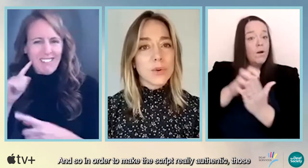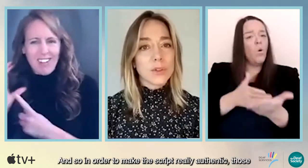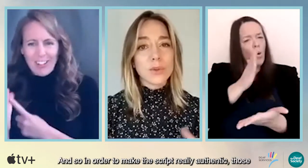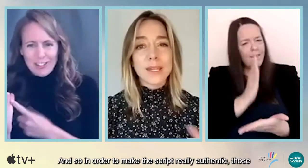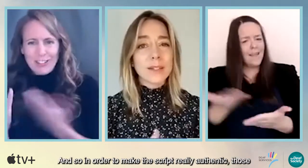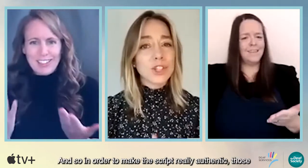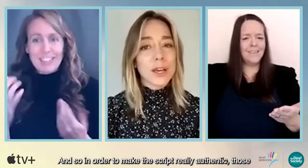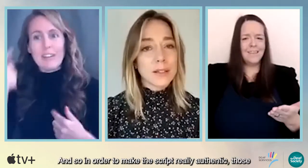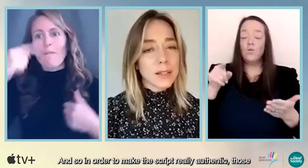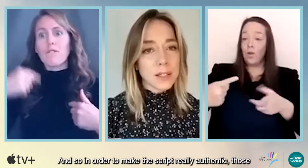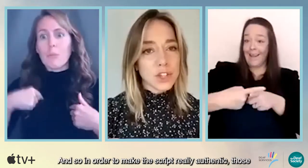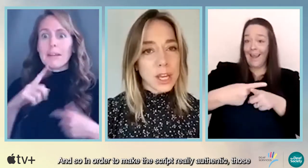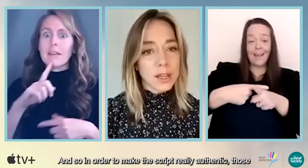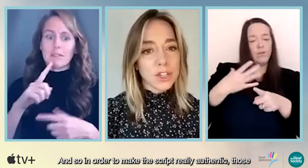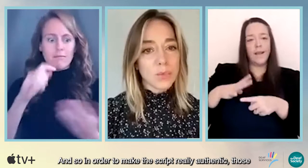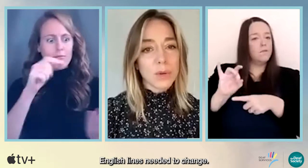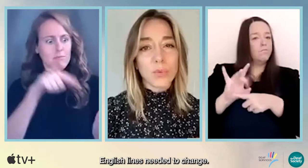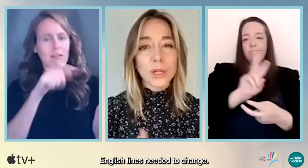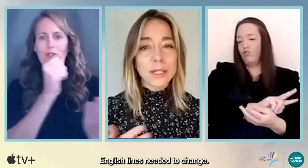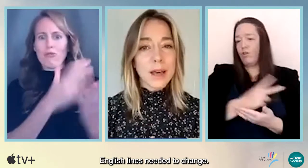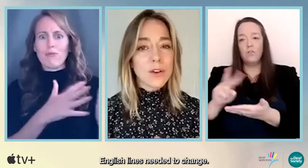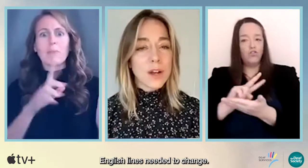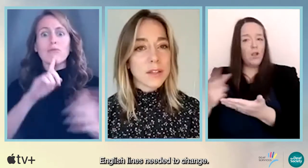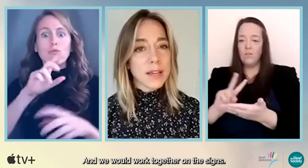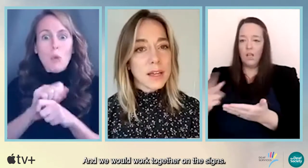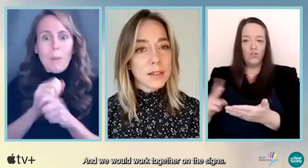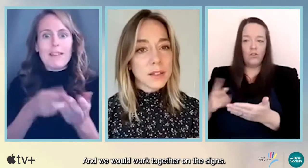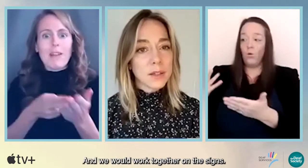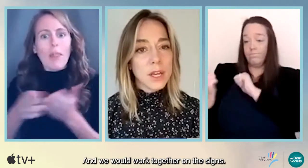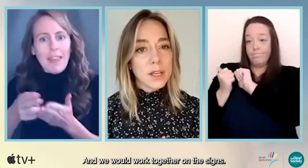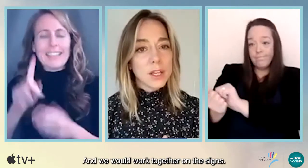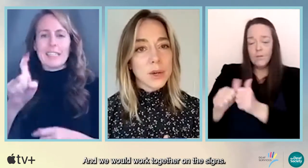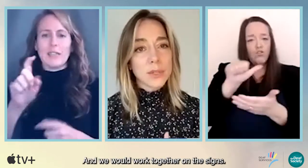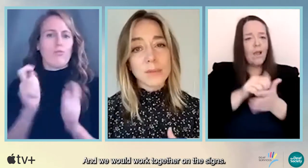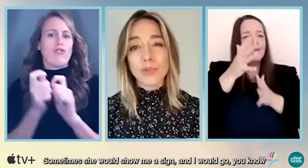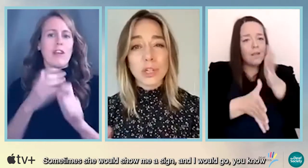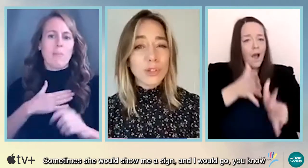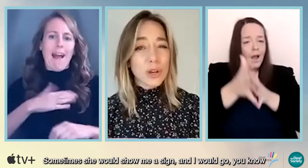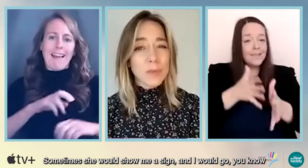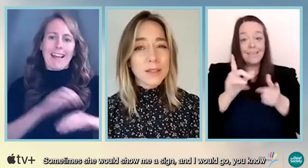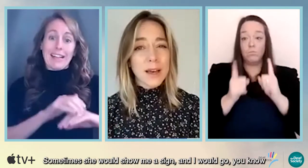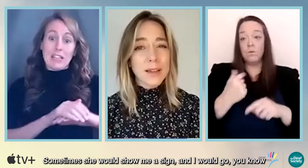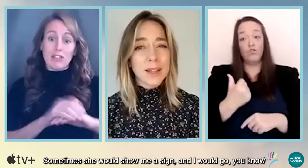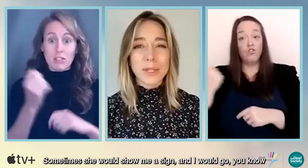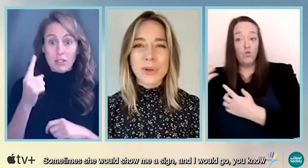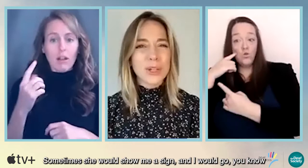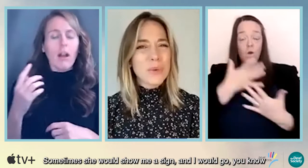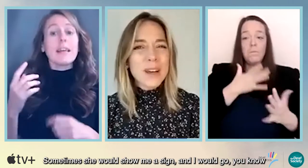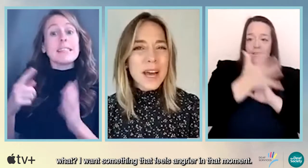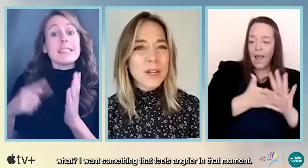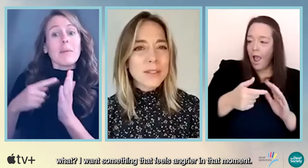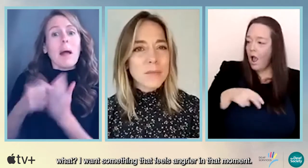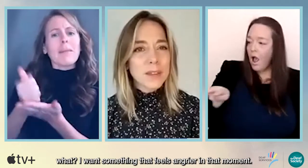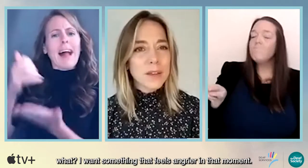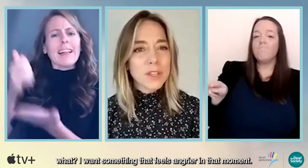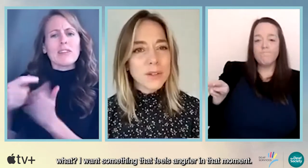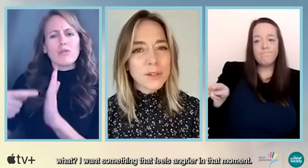you know, those English lines needed to change. And we would work together on the signs to, you know, sometimes she would show me a sign and I would go, you know what,